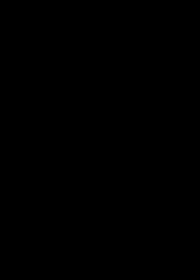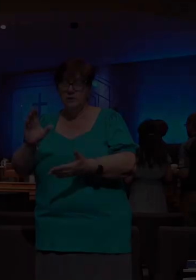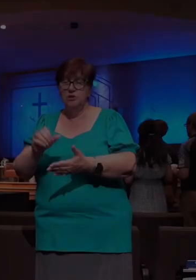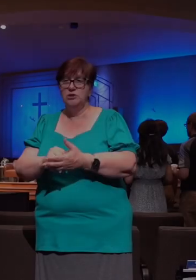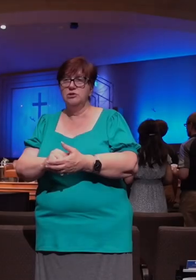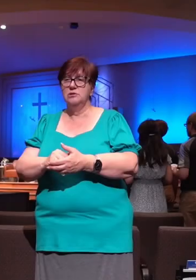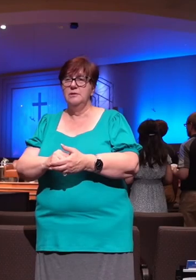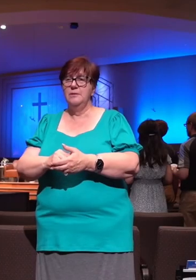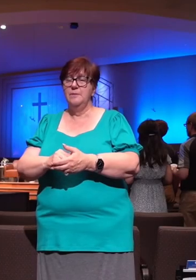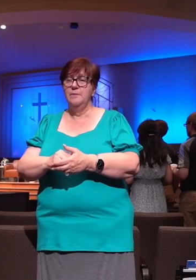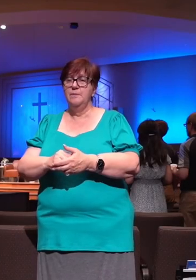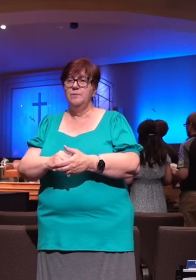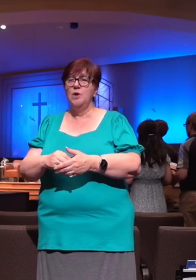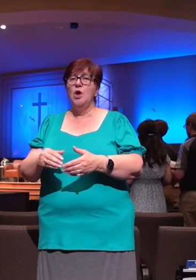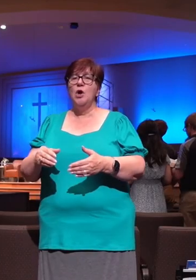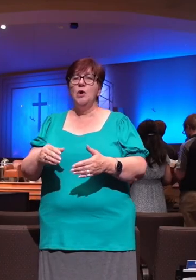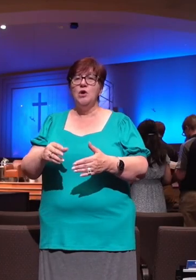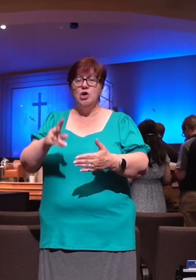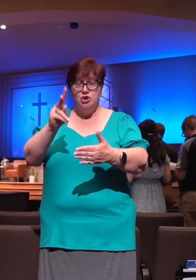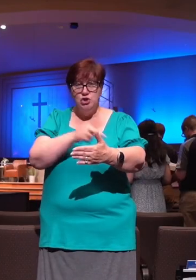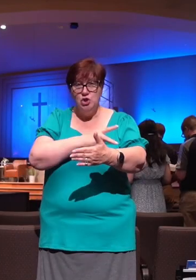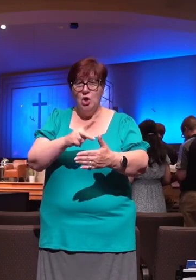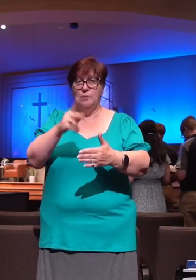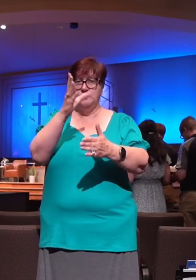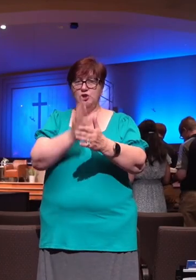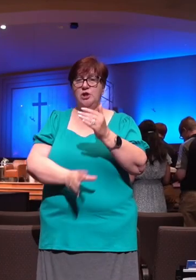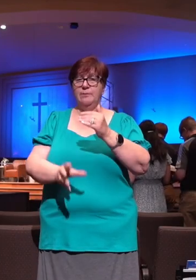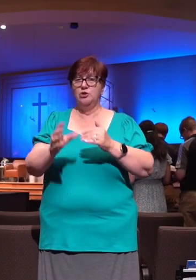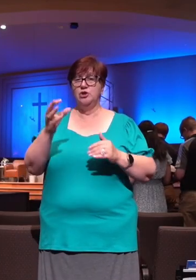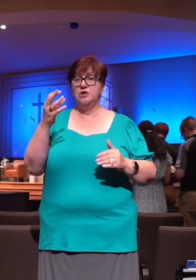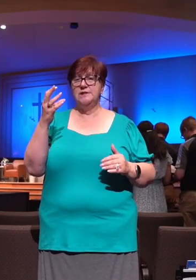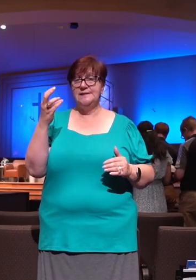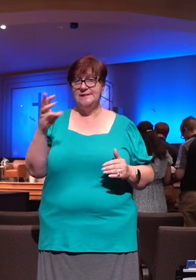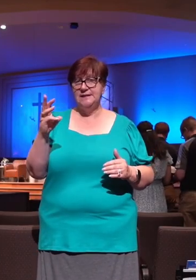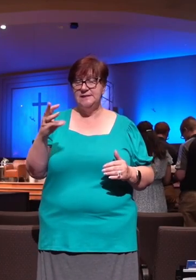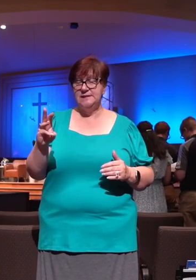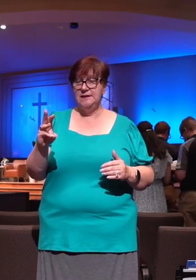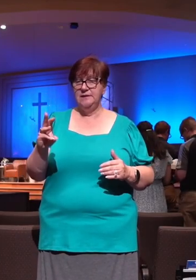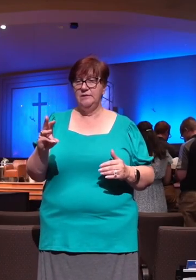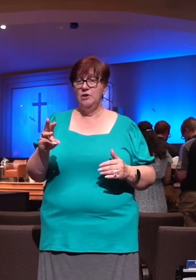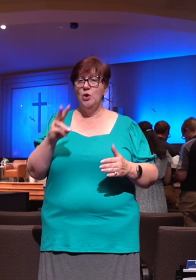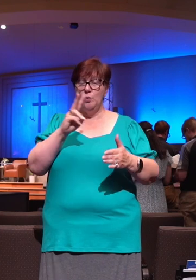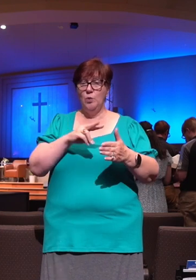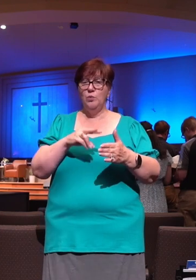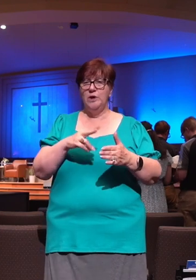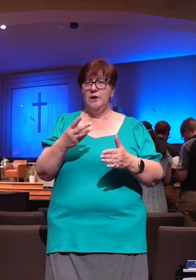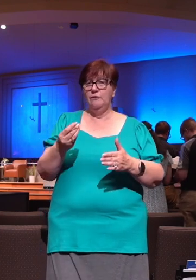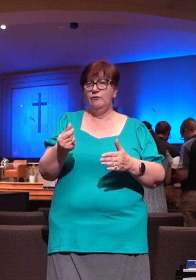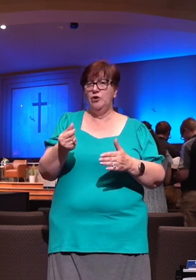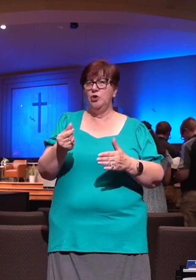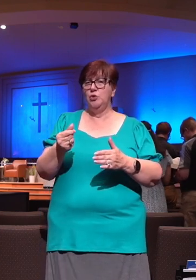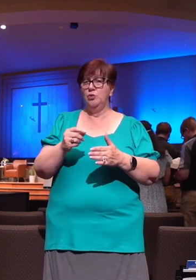We're here in Psalm chapter number 16, and we'll read a few verses here, Psalm 16 and verse number 1.